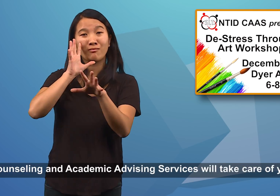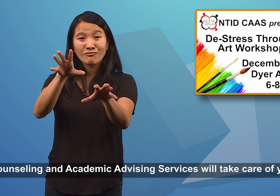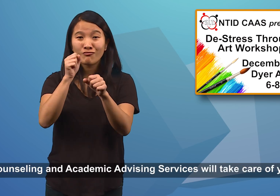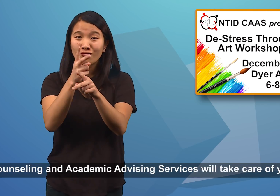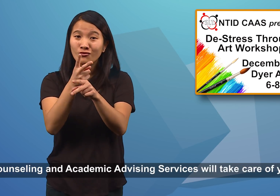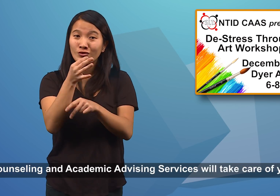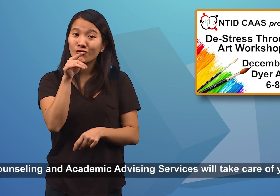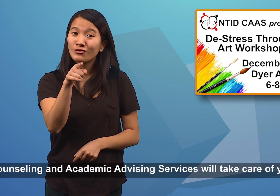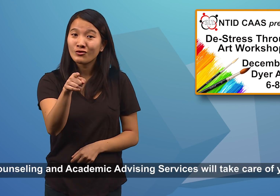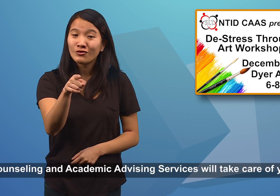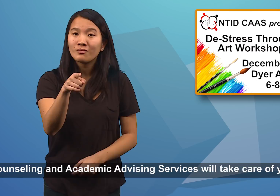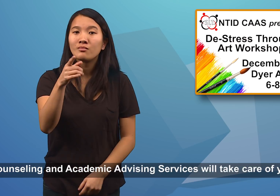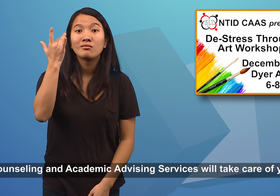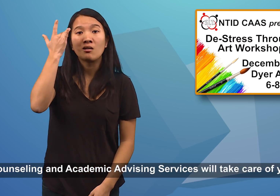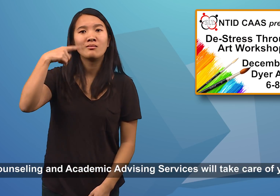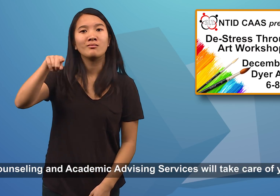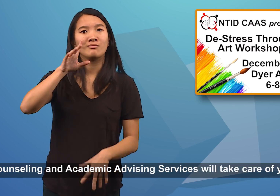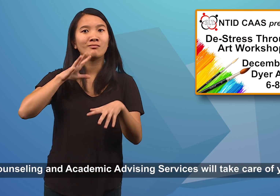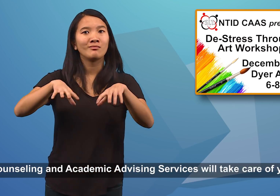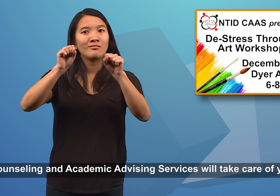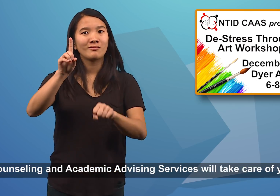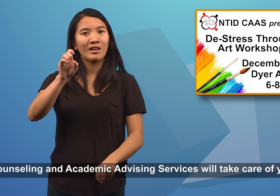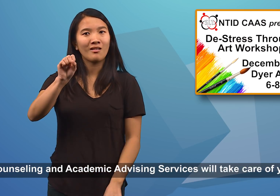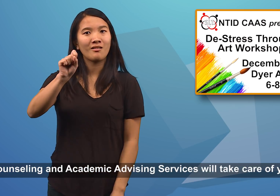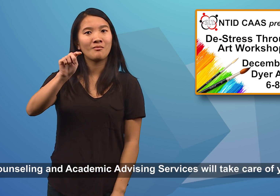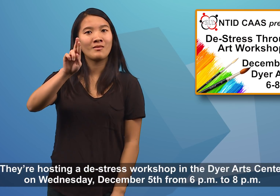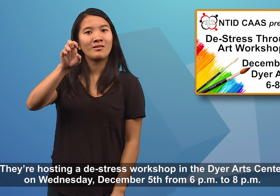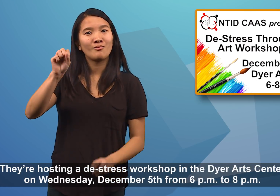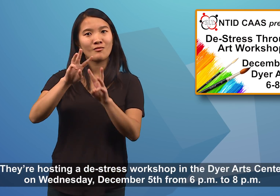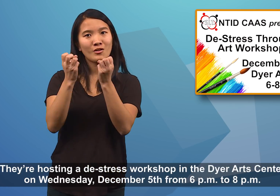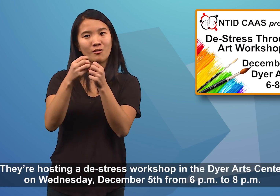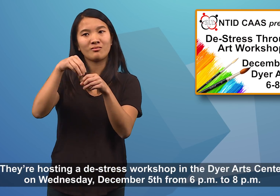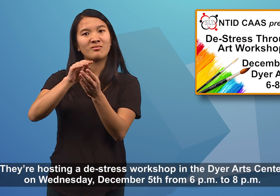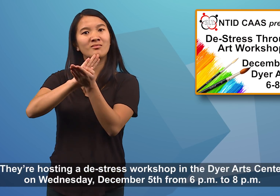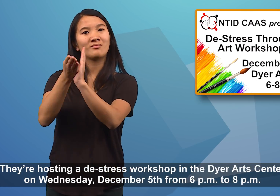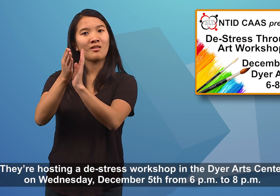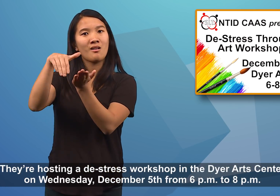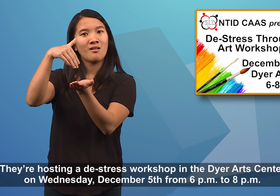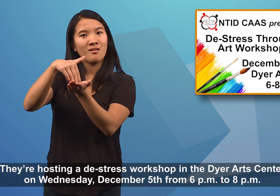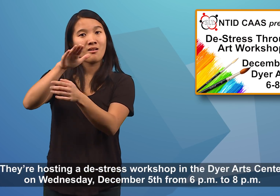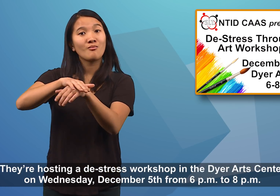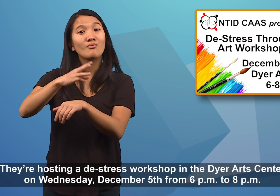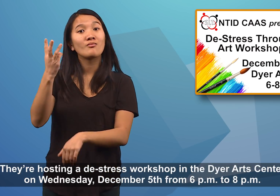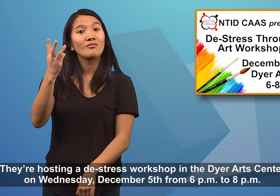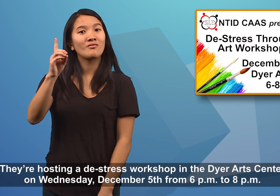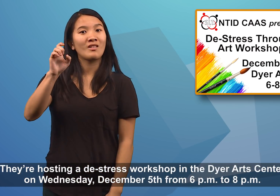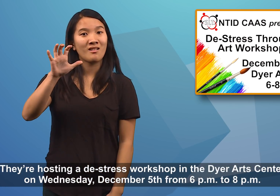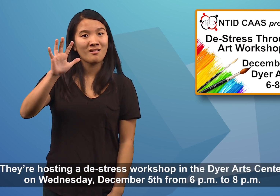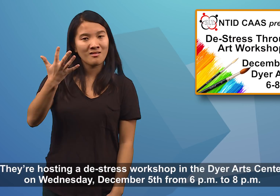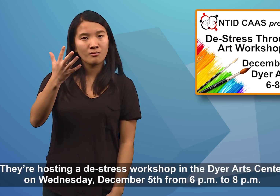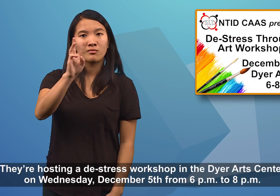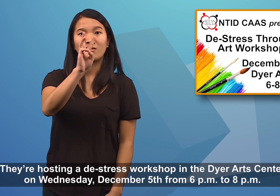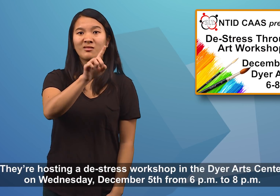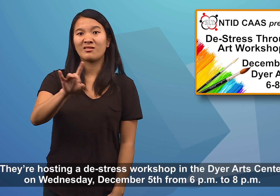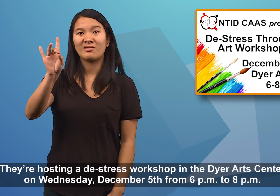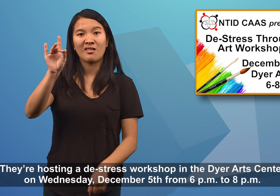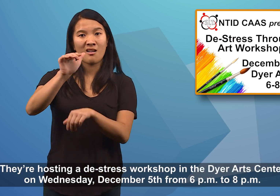worry. Counseling and Academic Advising Services will take care of you. They're hosting a de-stress workshop in the Dyer Arts Center on Wednesday, December